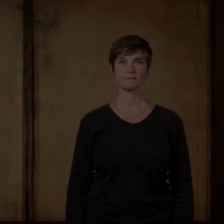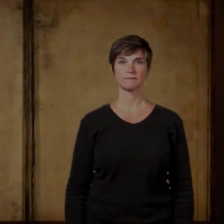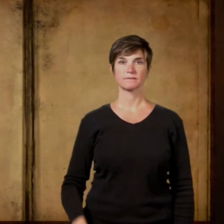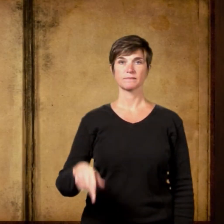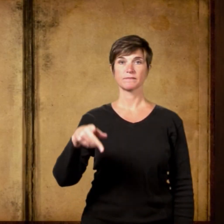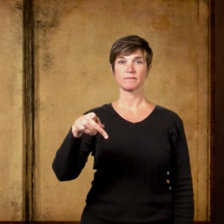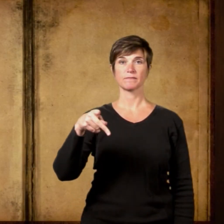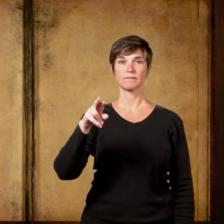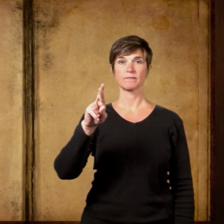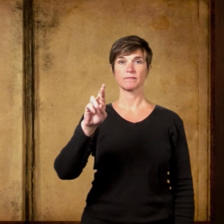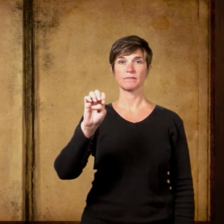Preceded Preceded